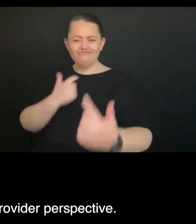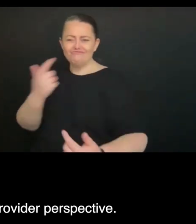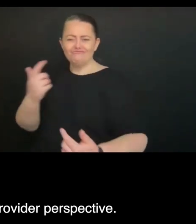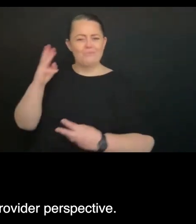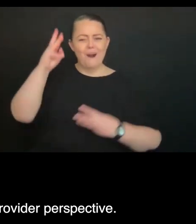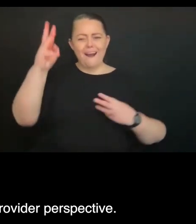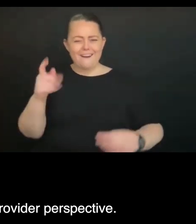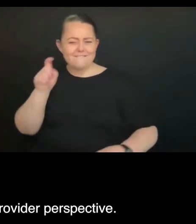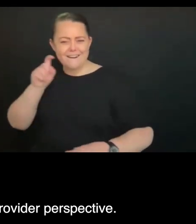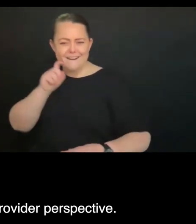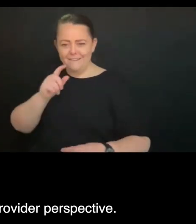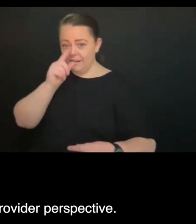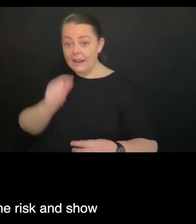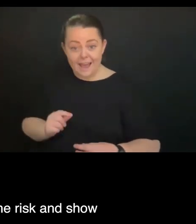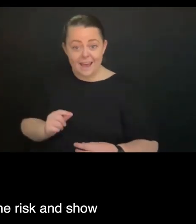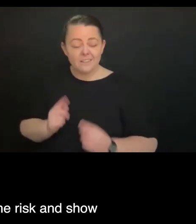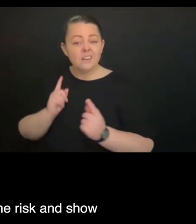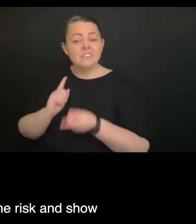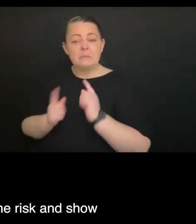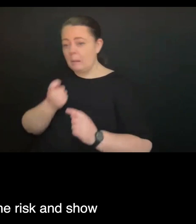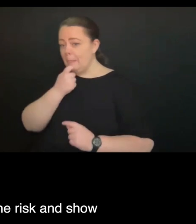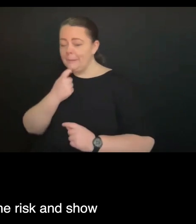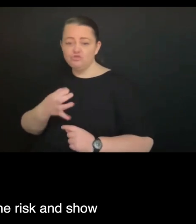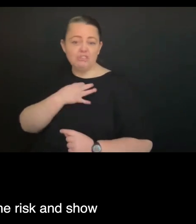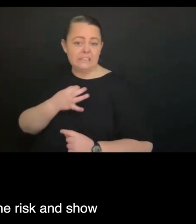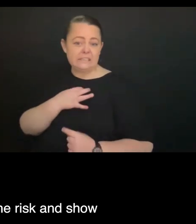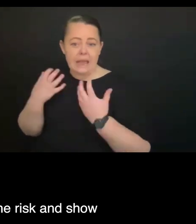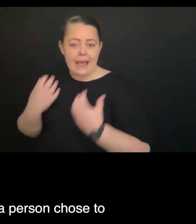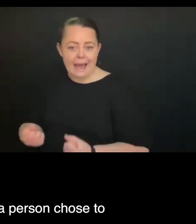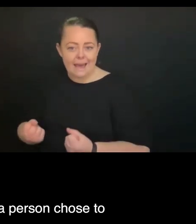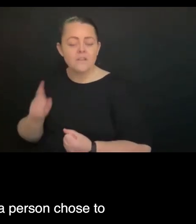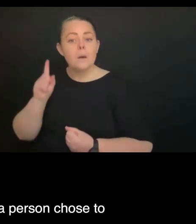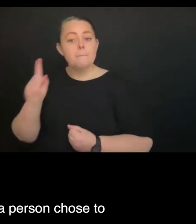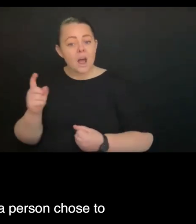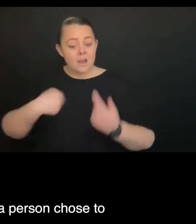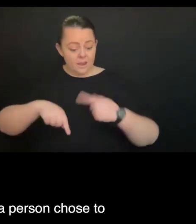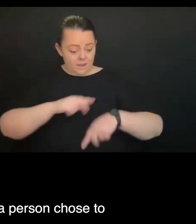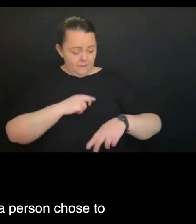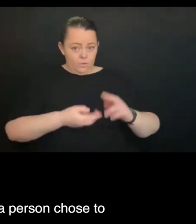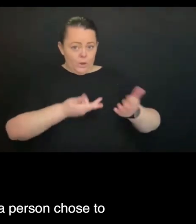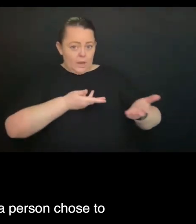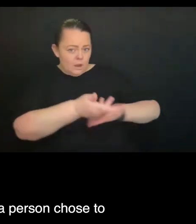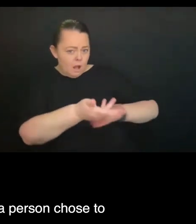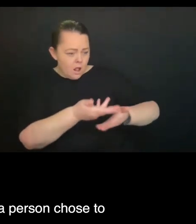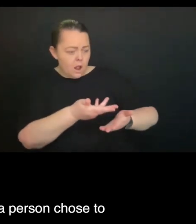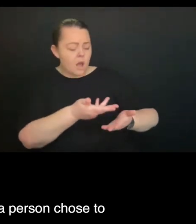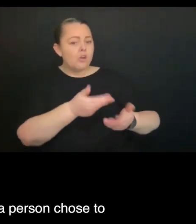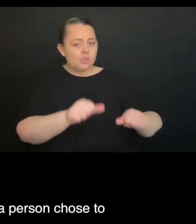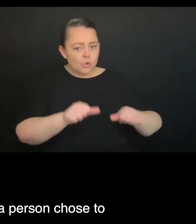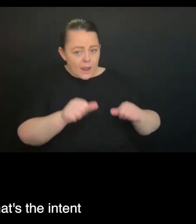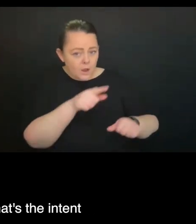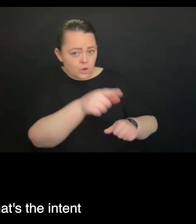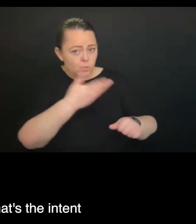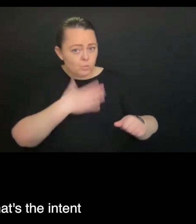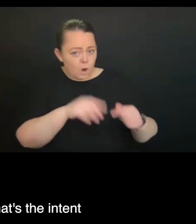document it from a provider perspective. If you can be transparent about the risk and show that you had the conversation, that a person